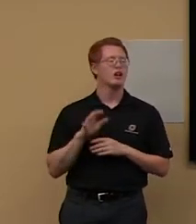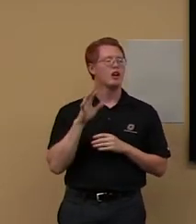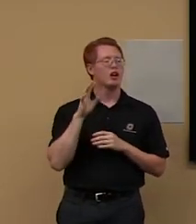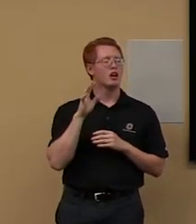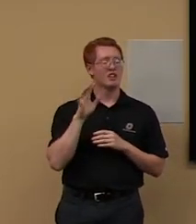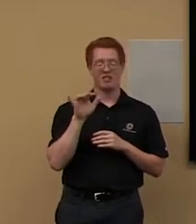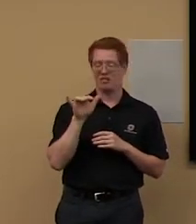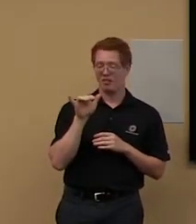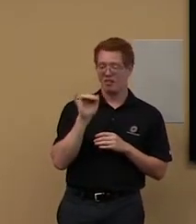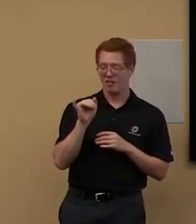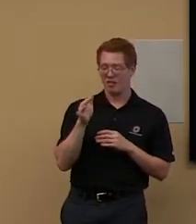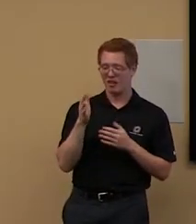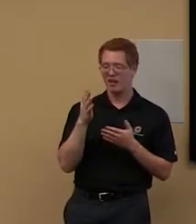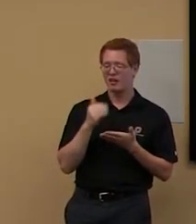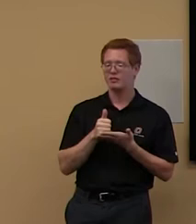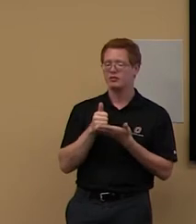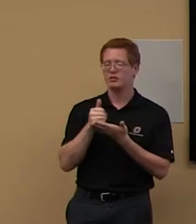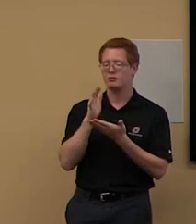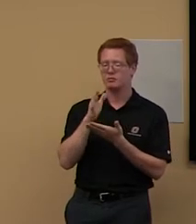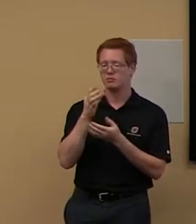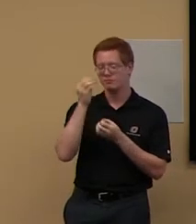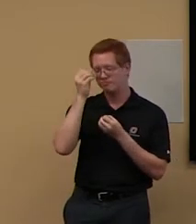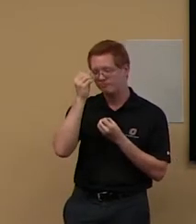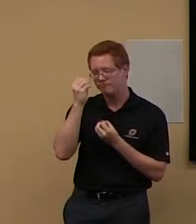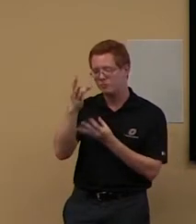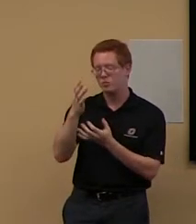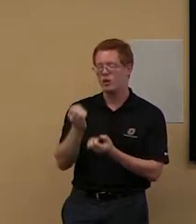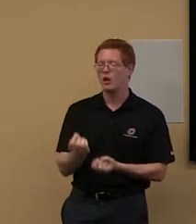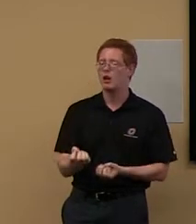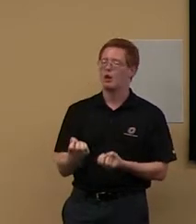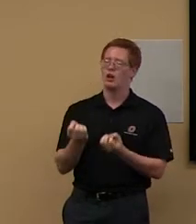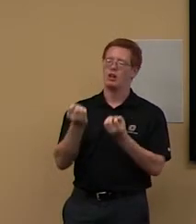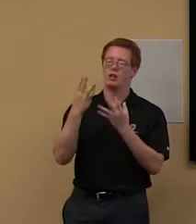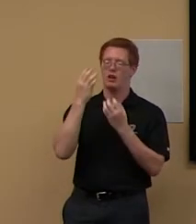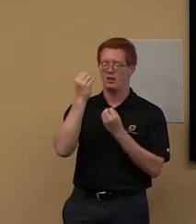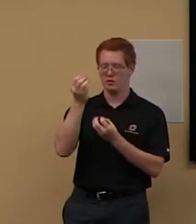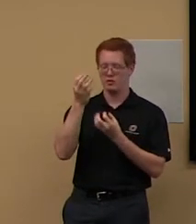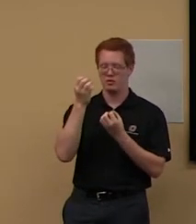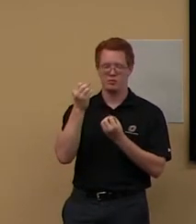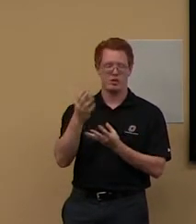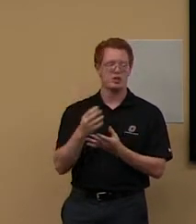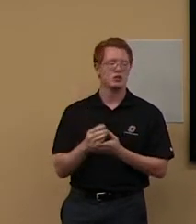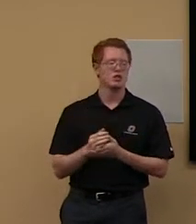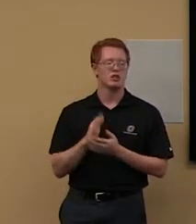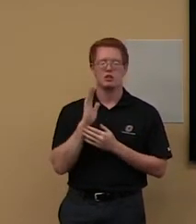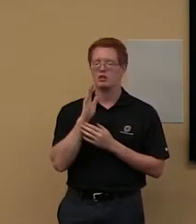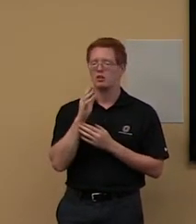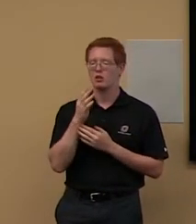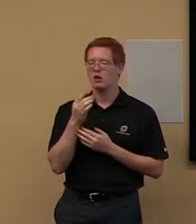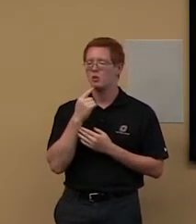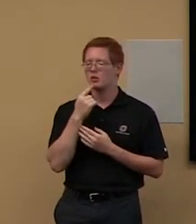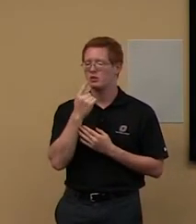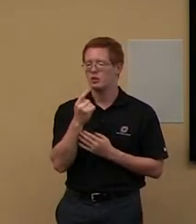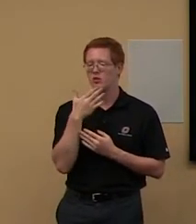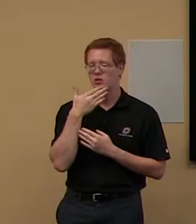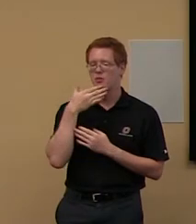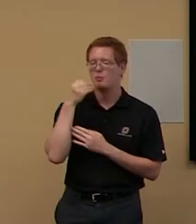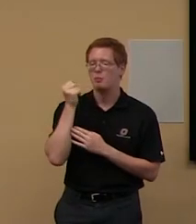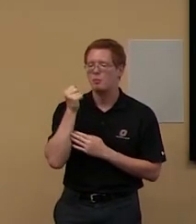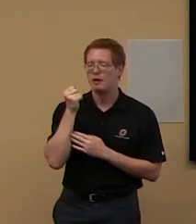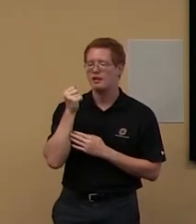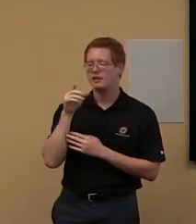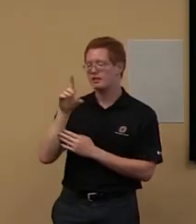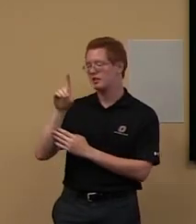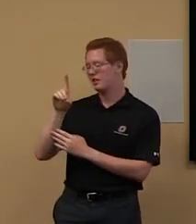These will tell you a lot of things. Um, they will not only give you the best databases, they'll give you, um, the name of your